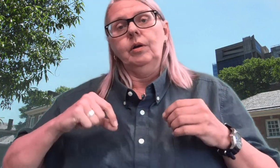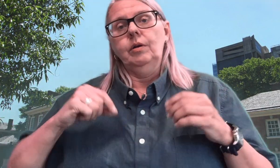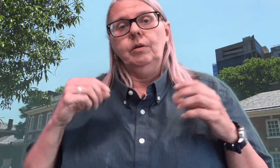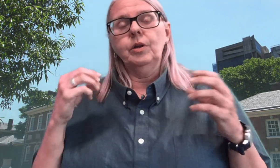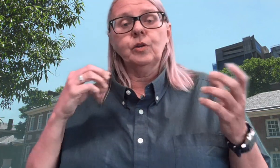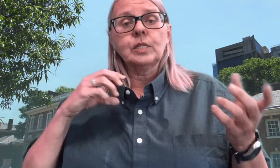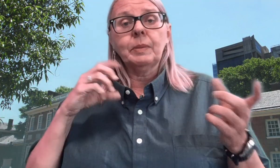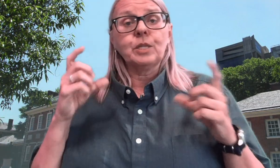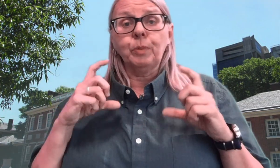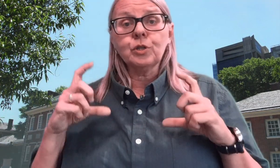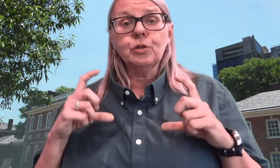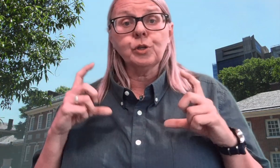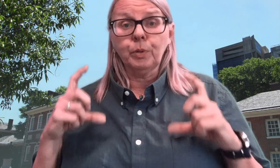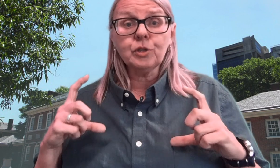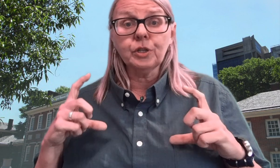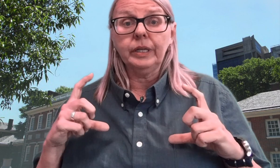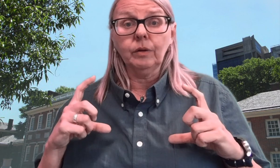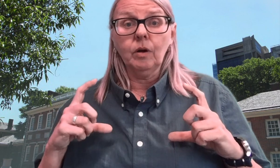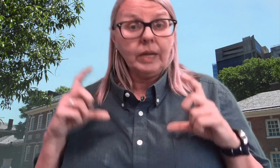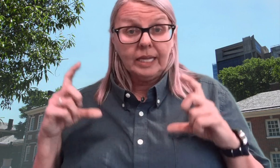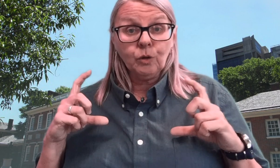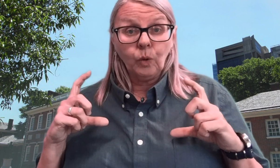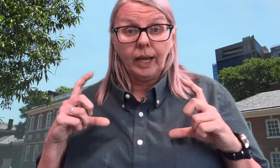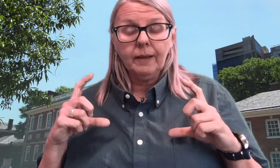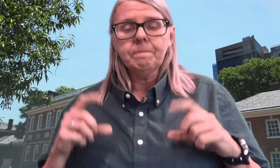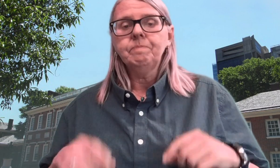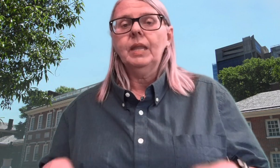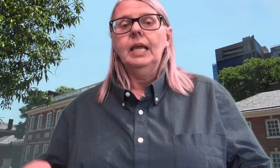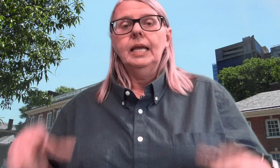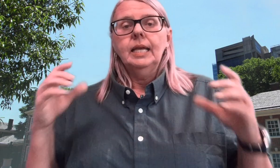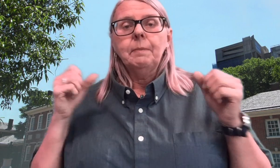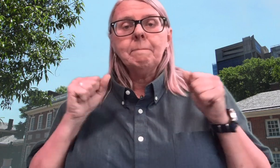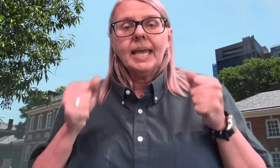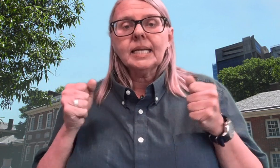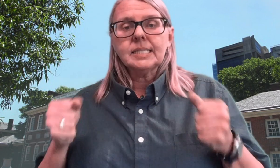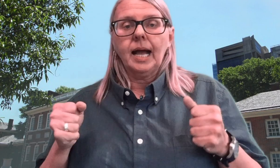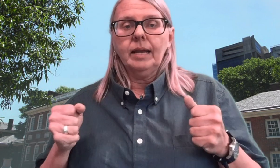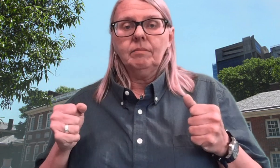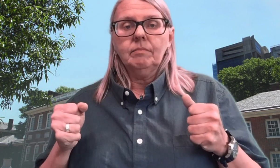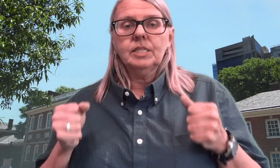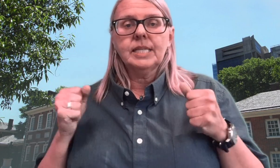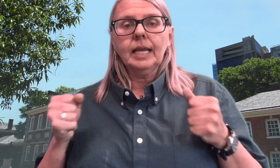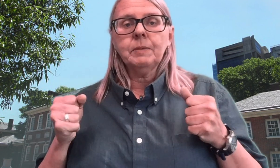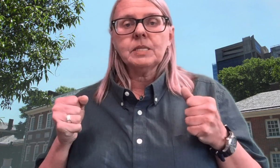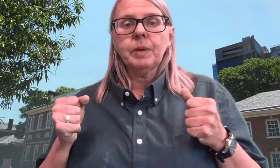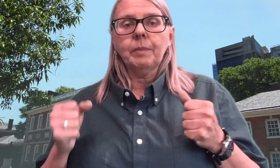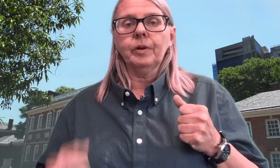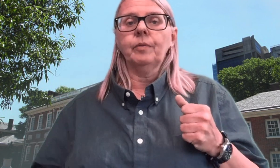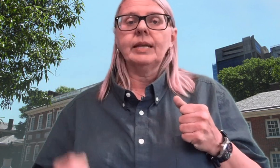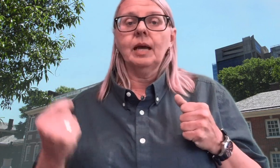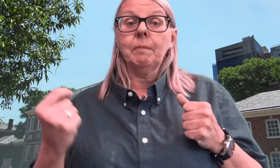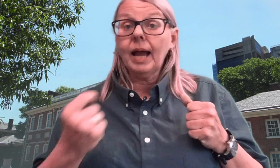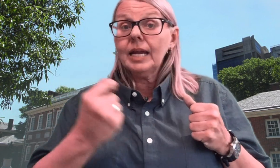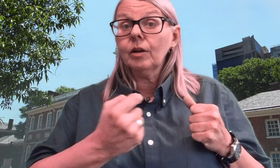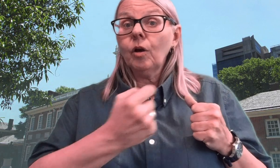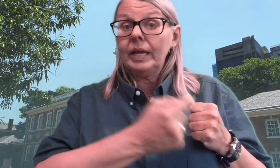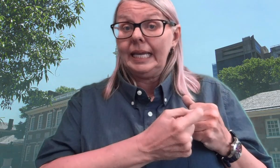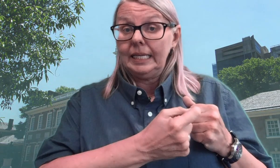you can dress up as the person who's your personal hero, either way, make a sign. Just take a piece of paper and write down my hero is